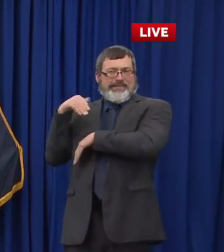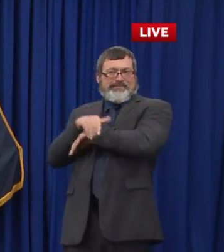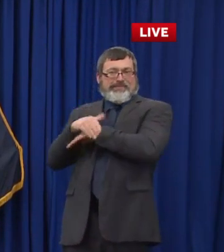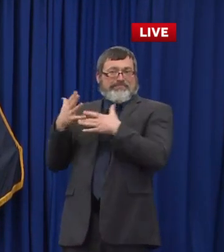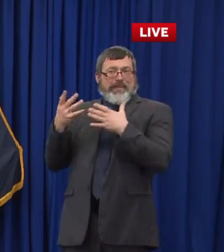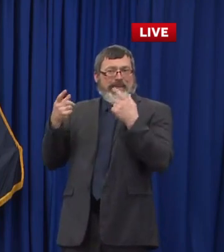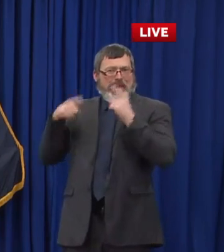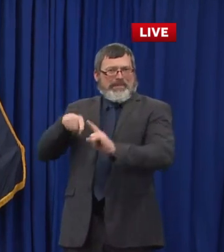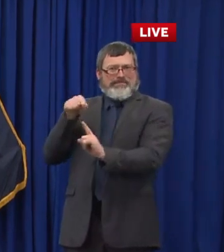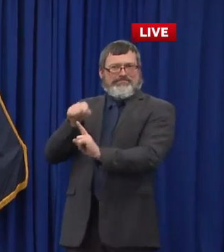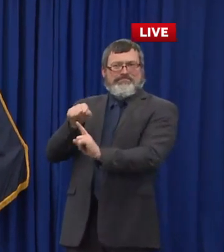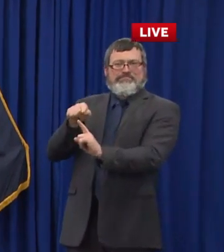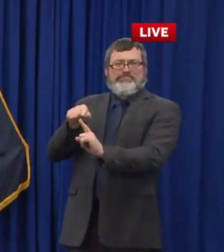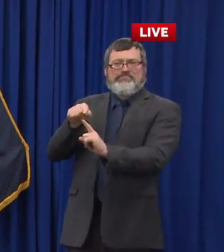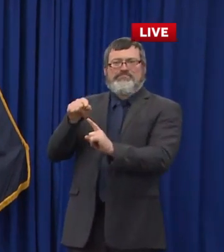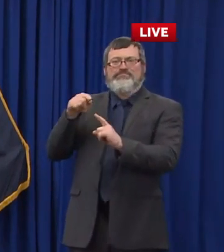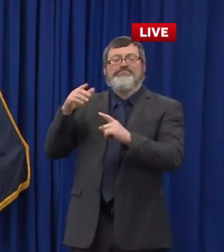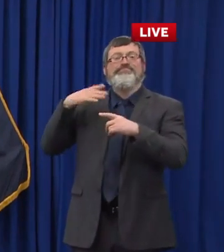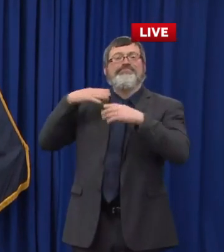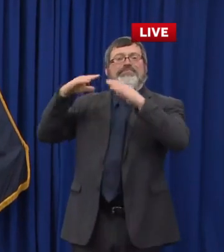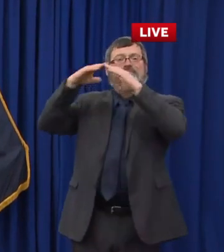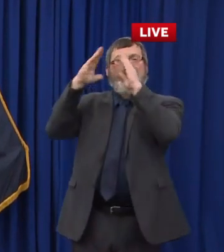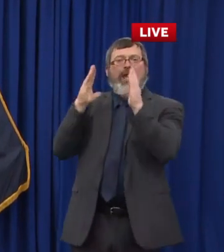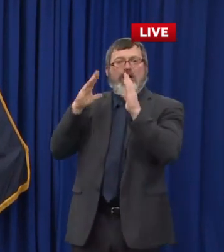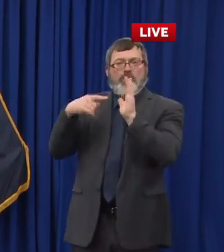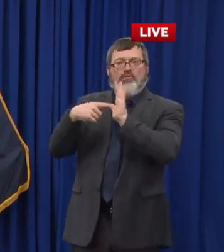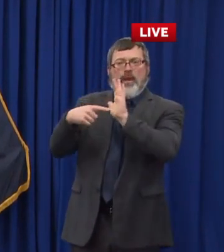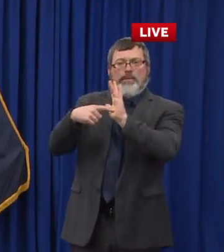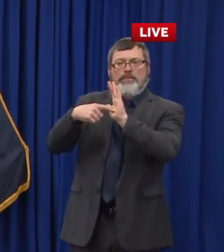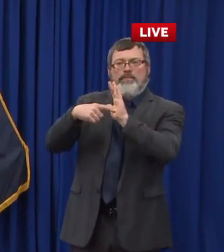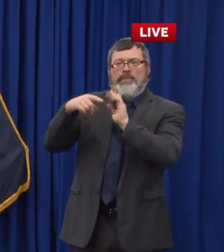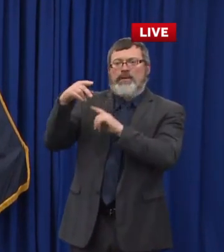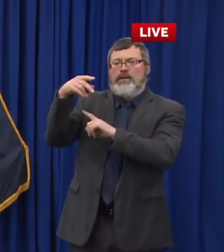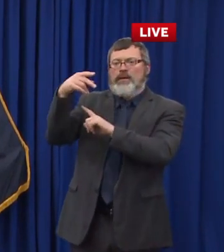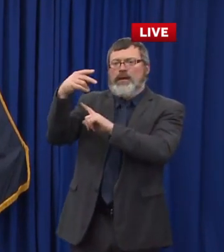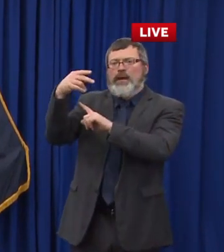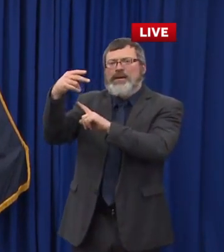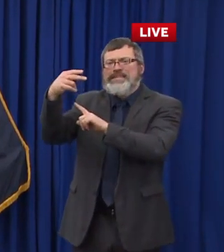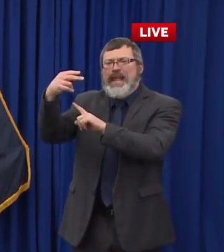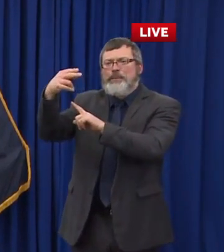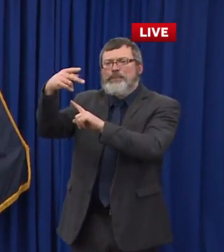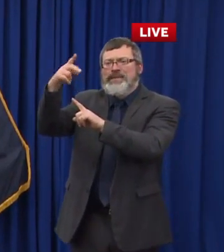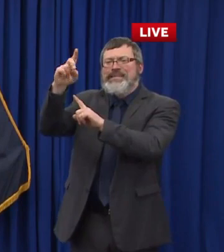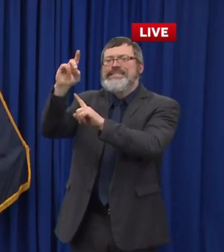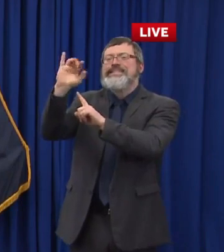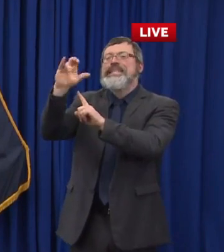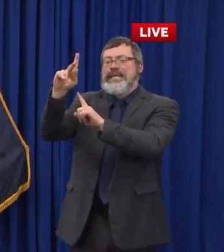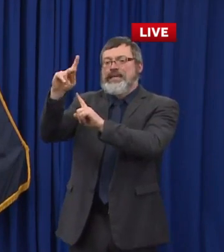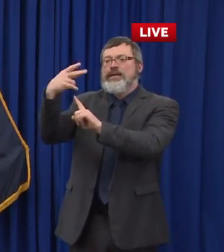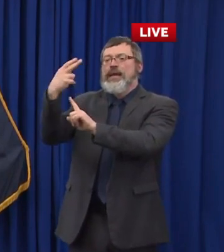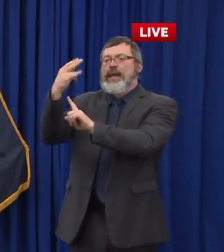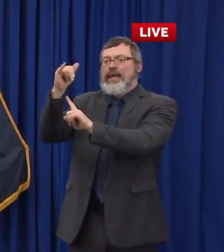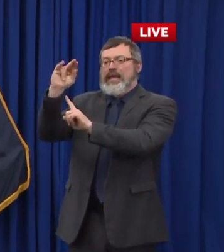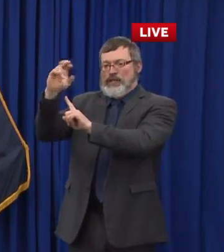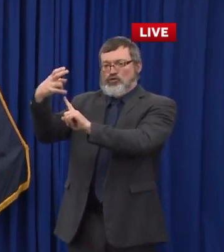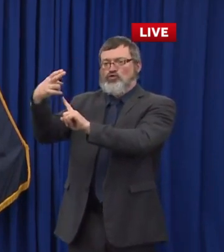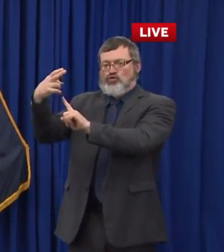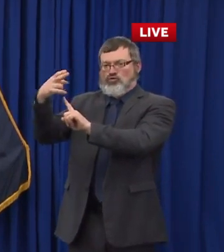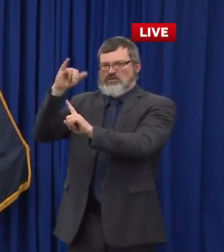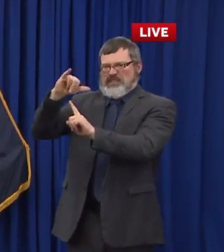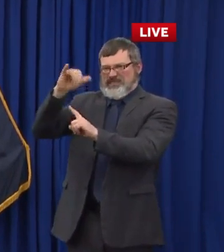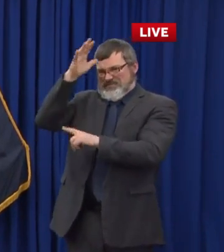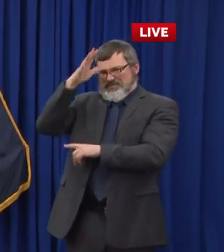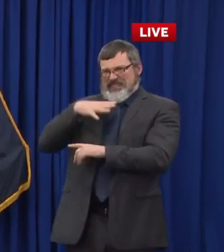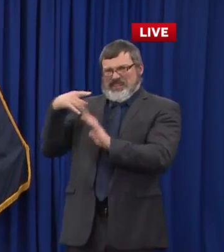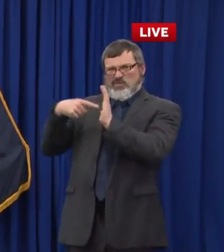House Speaker Dick Hinch did pass away very unexpectedly yesterday. And we can obviously all appreciate the sadness that his wife and Pat